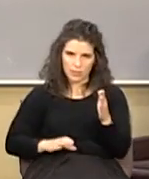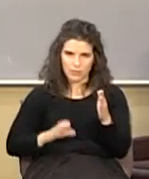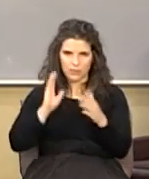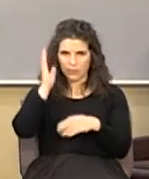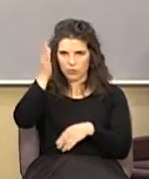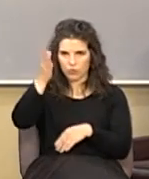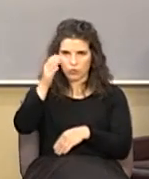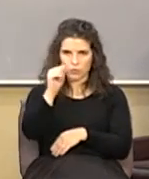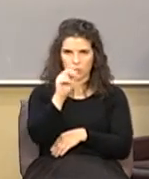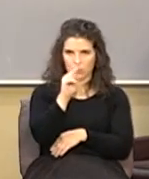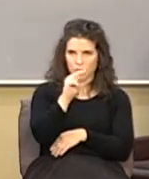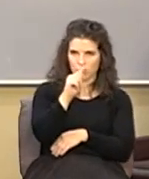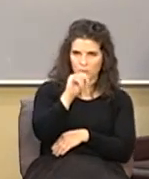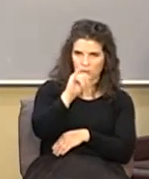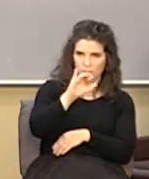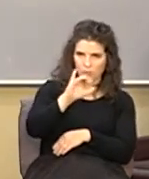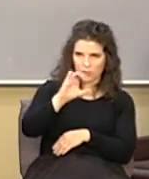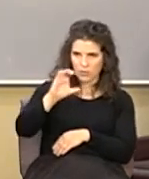okay